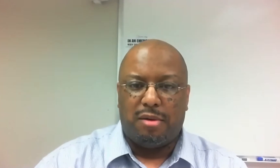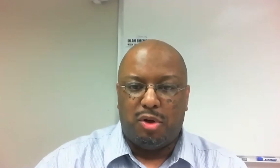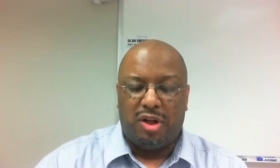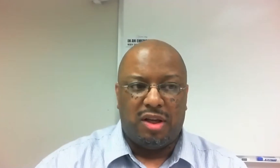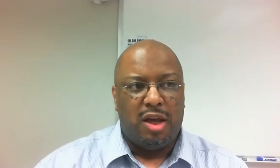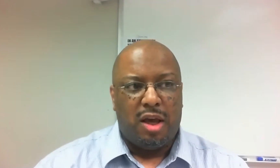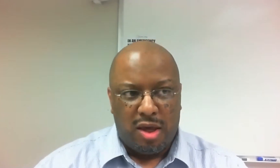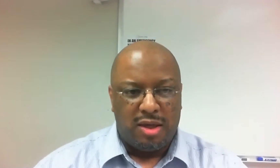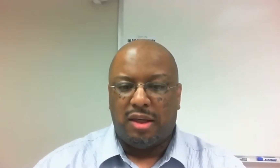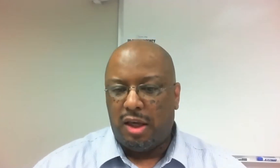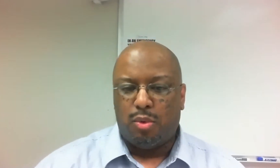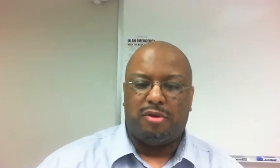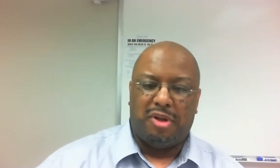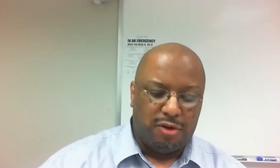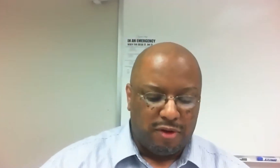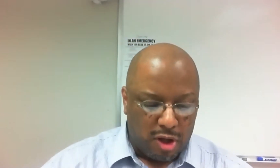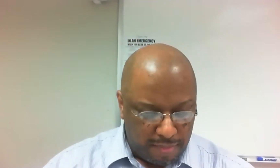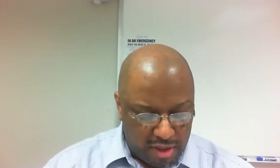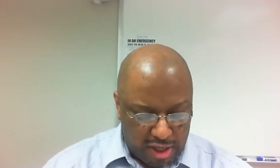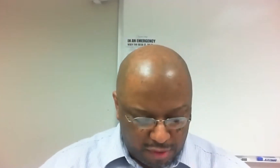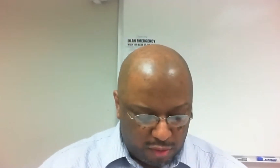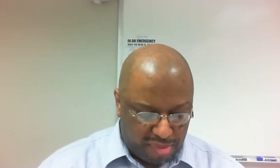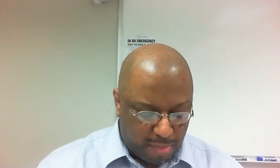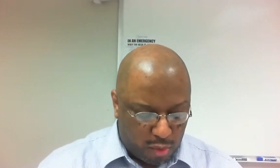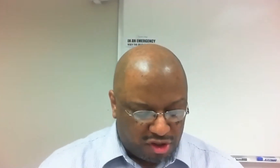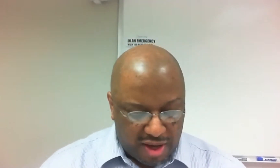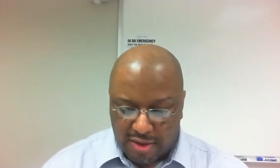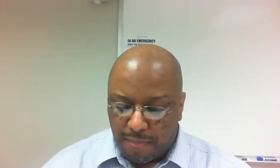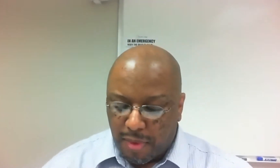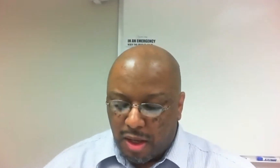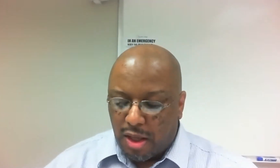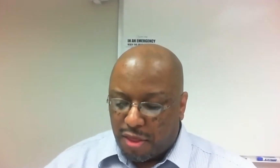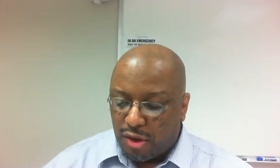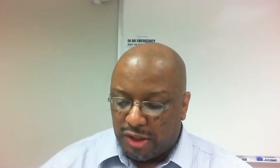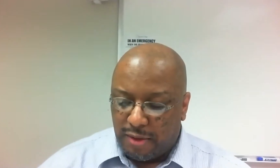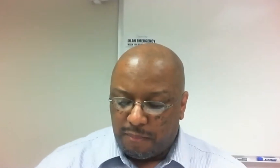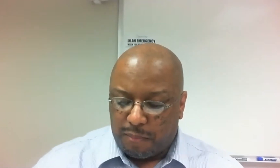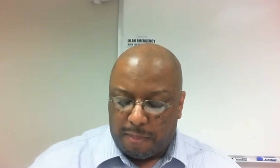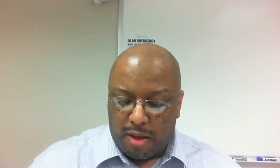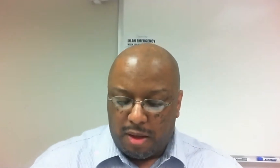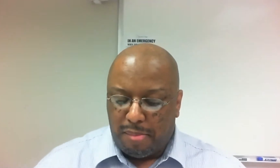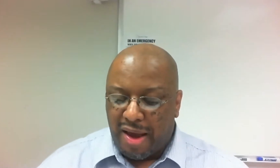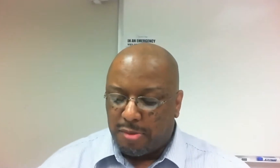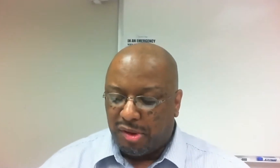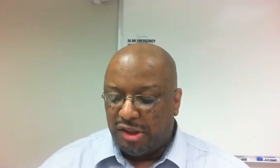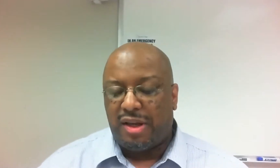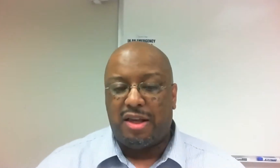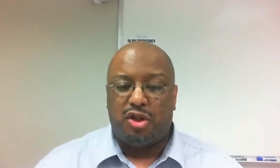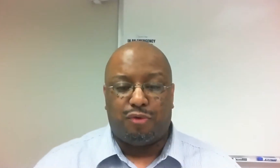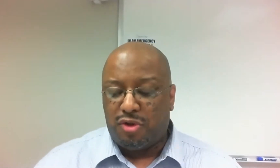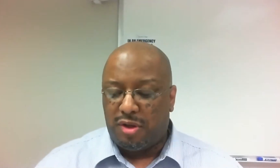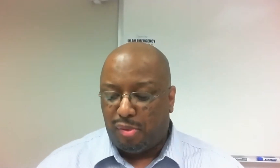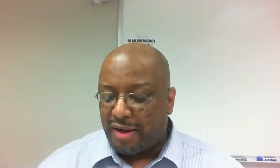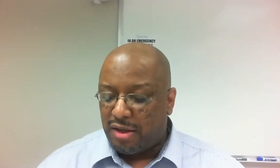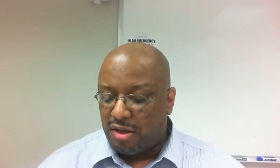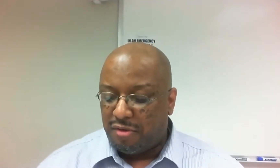into that community? Is he equal to me under the law? Even though the paperwork says it. Thirdly, bias policing has